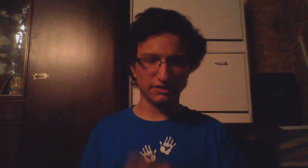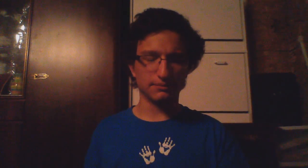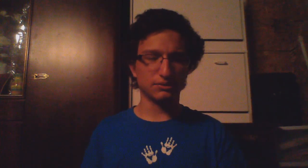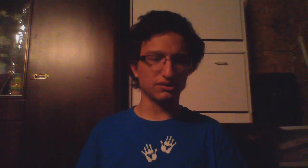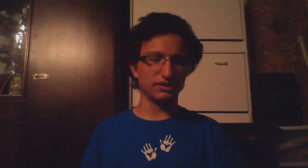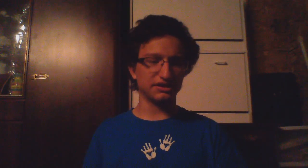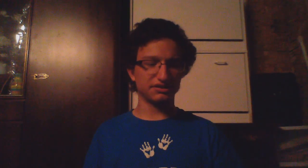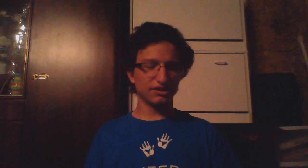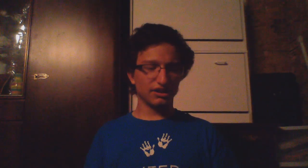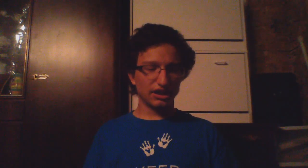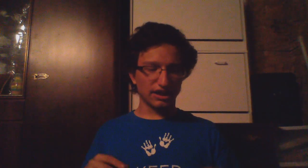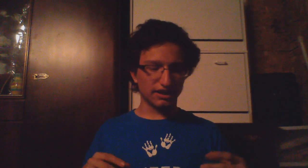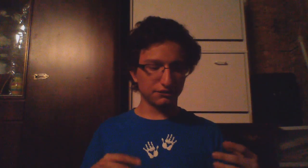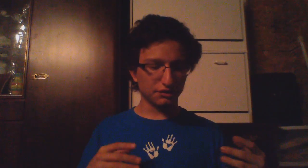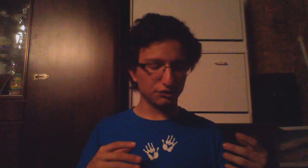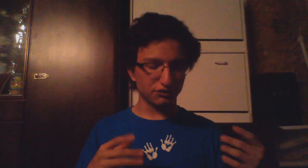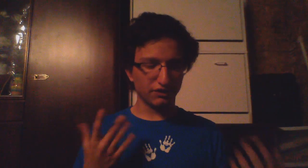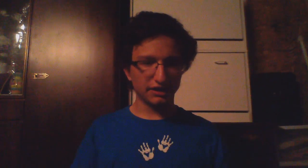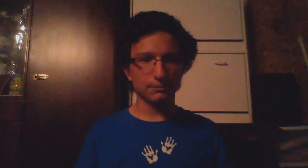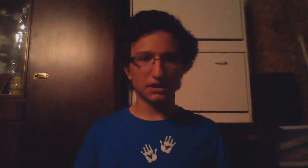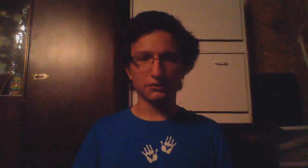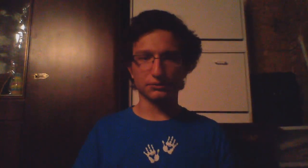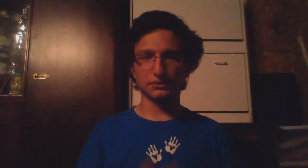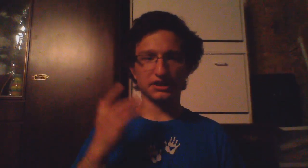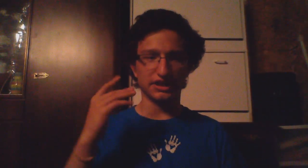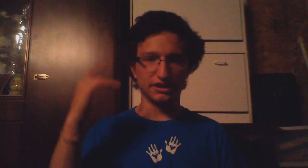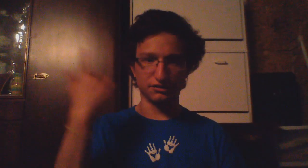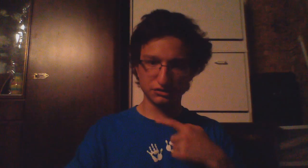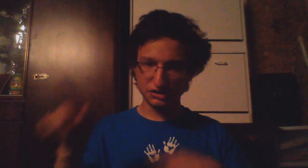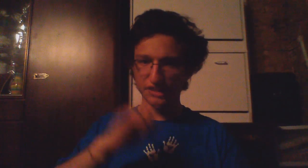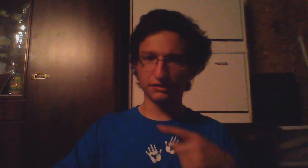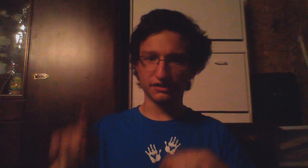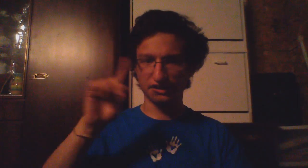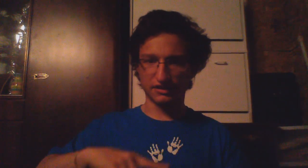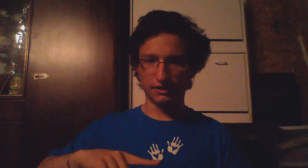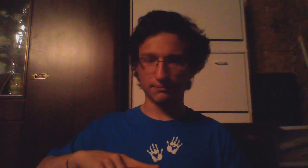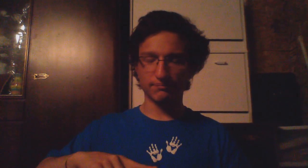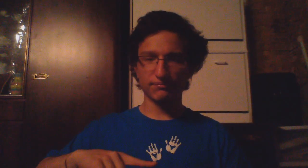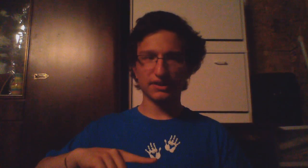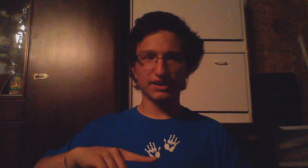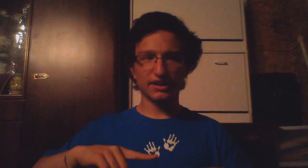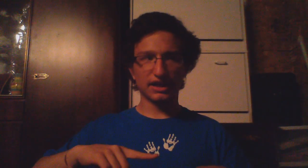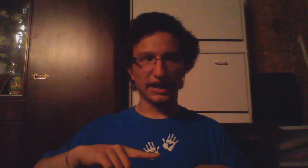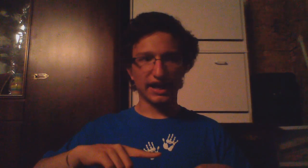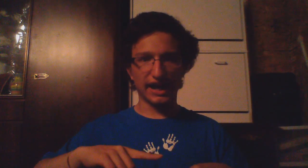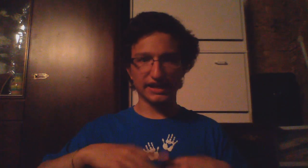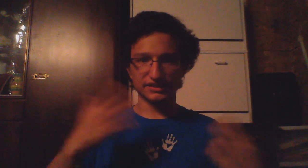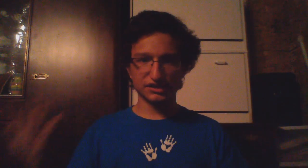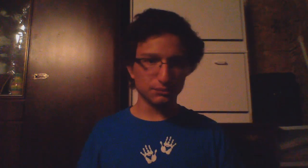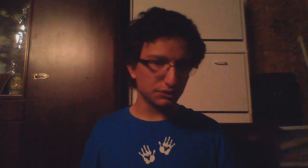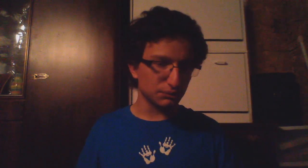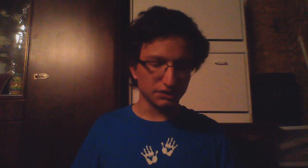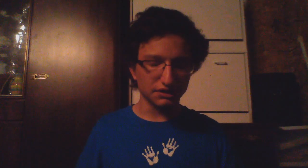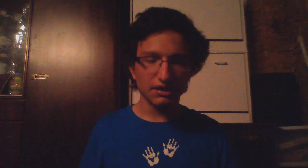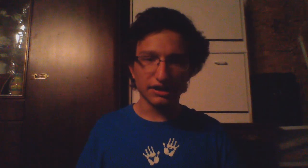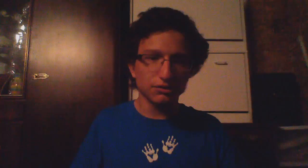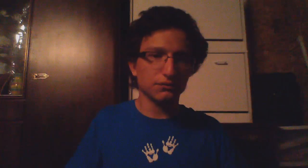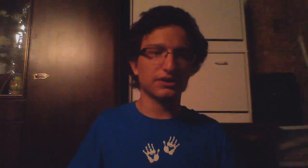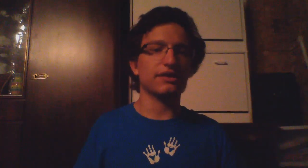them to the list and I would go to random.org and generate them and see which one I do for that